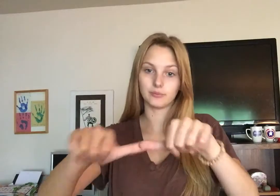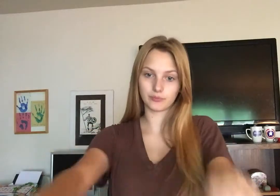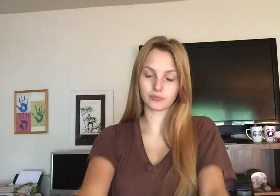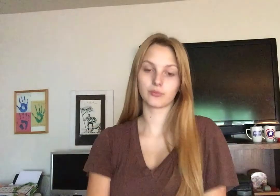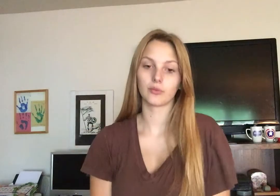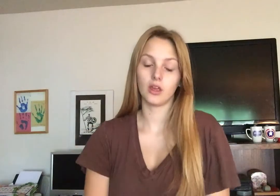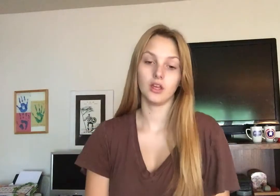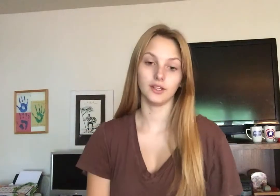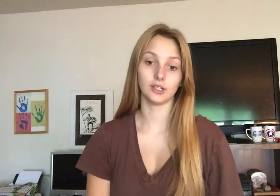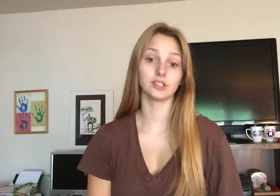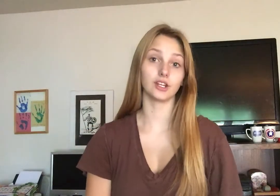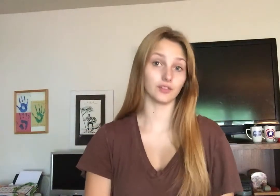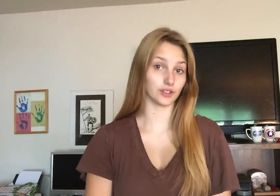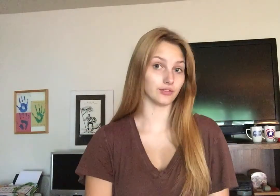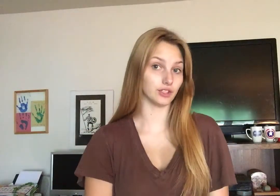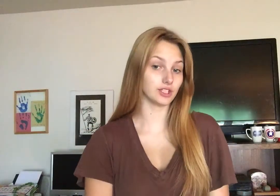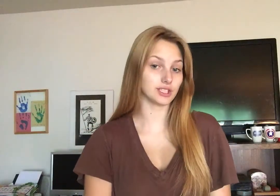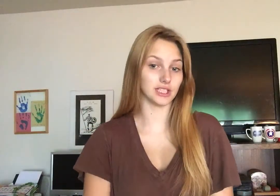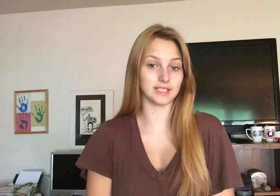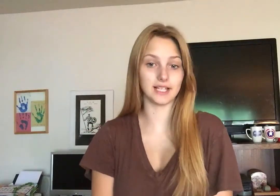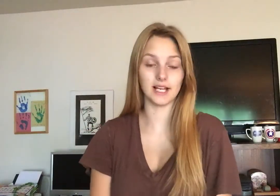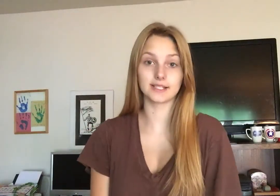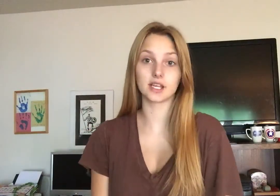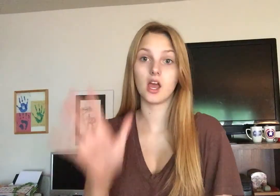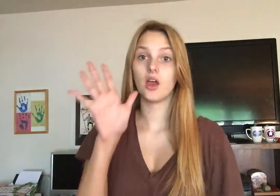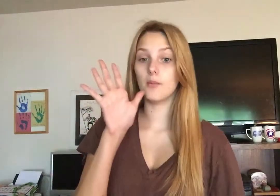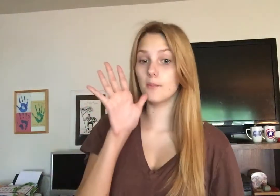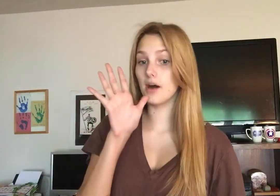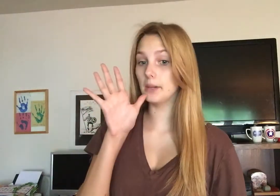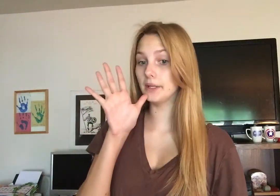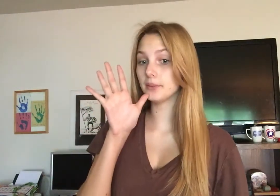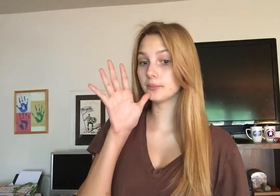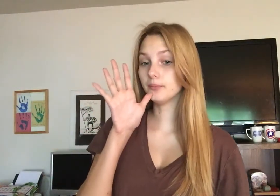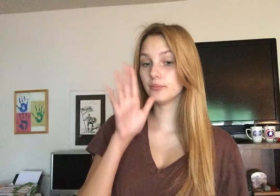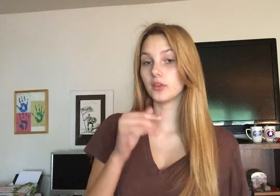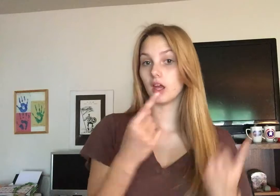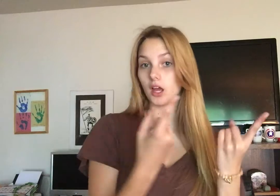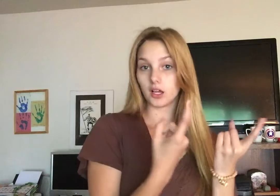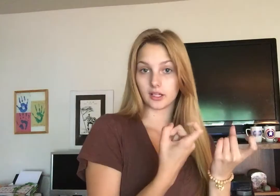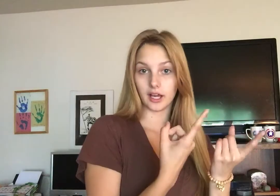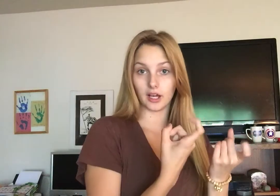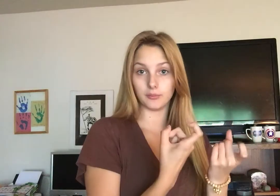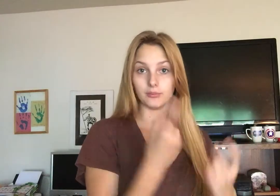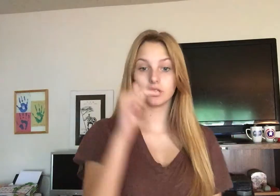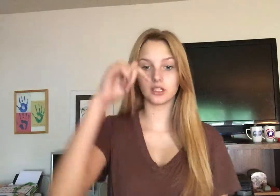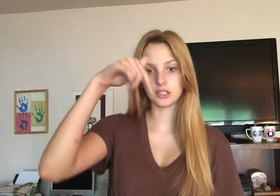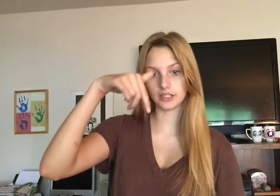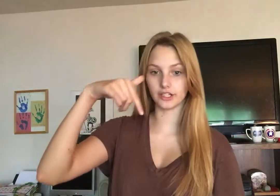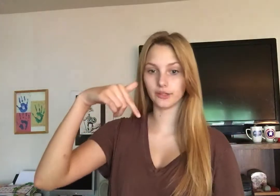Then you go to the first verse, and it says, mama, come here,